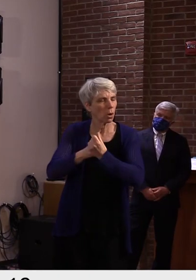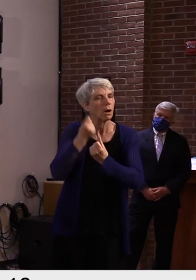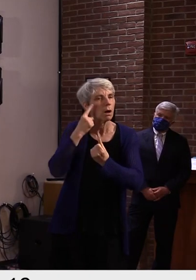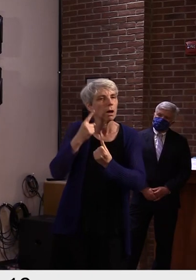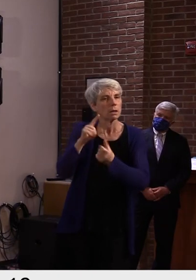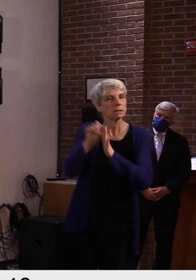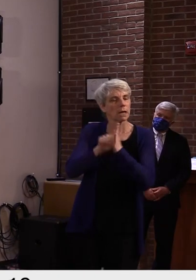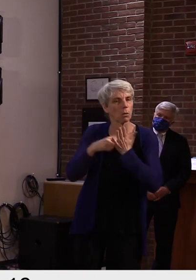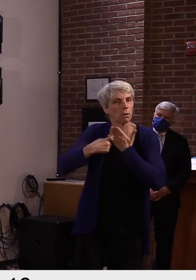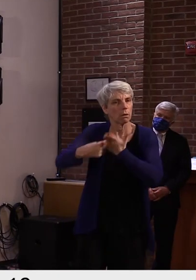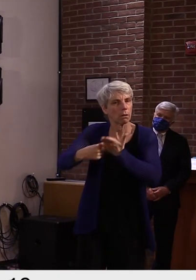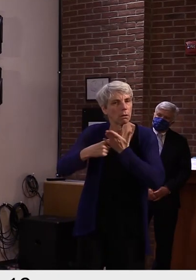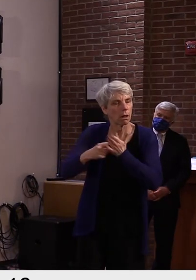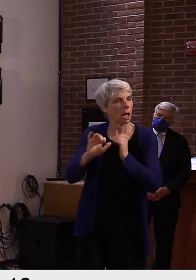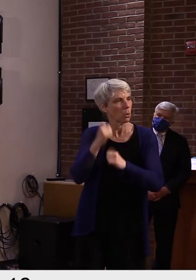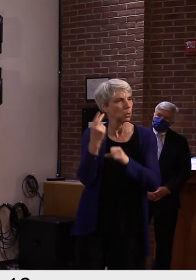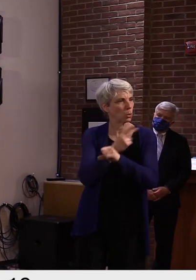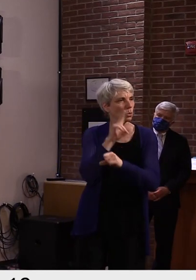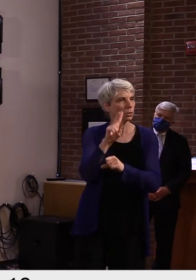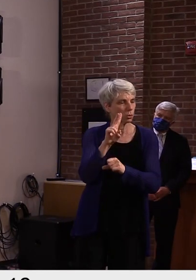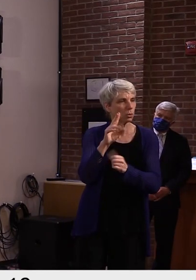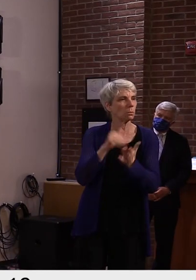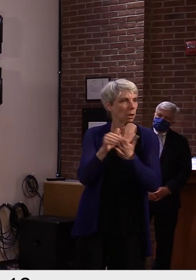of that two million dollar proceeds.